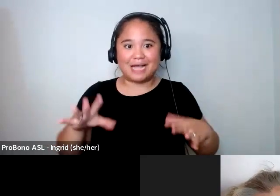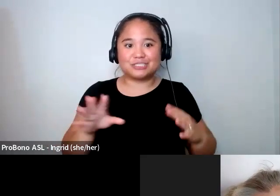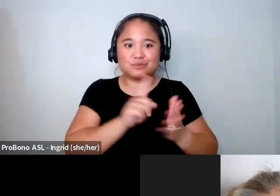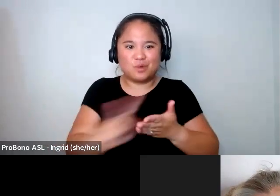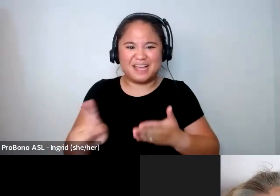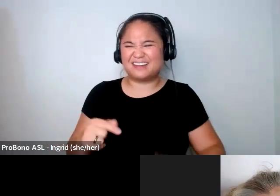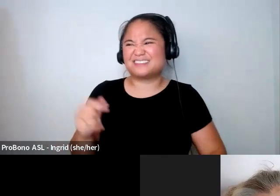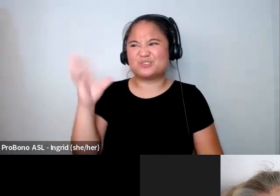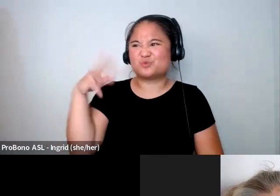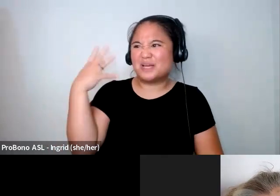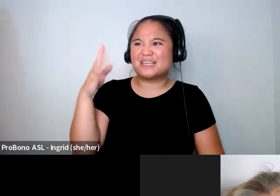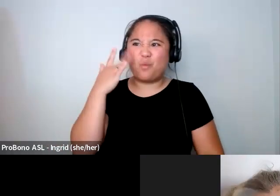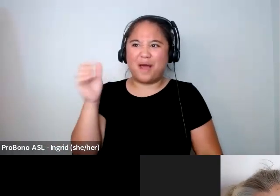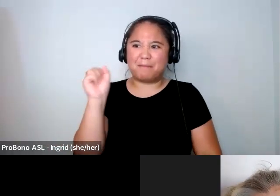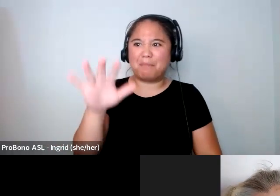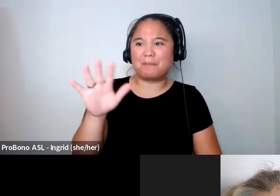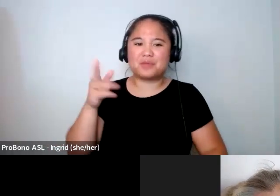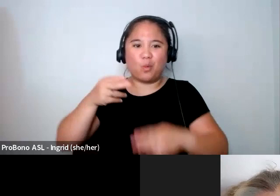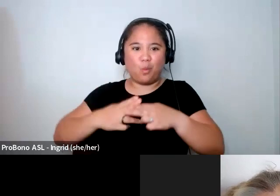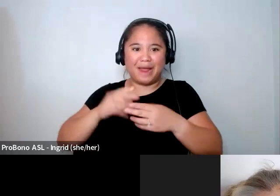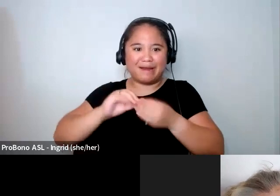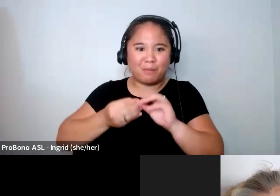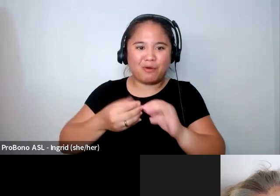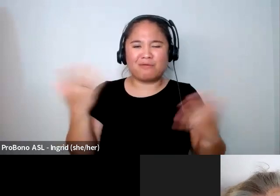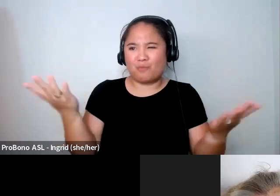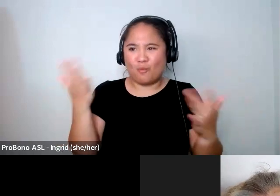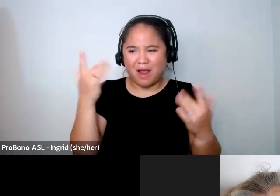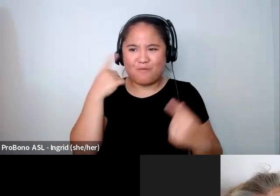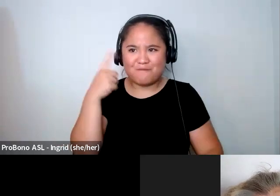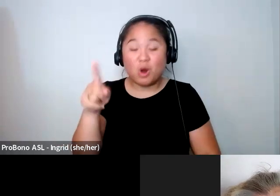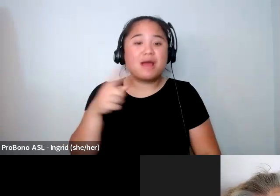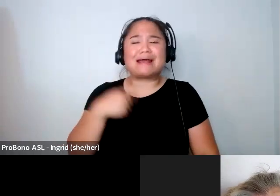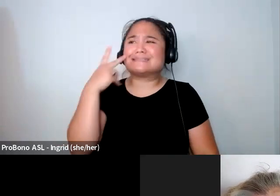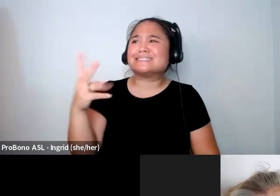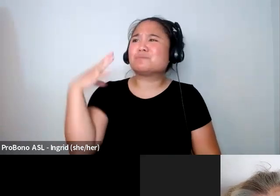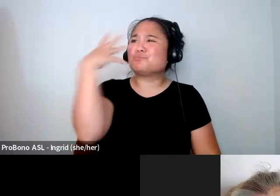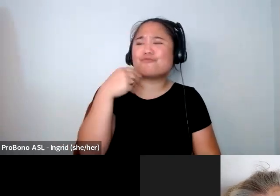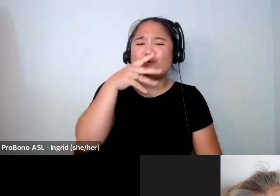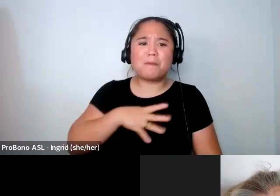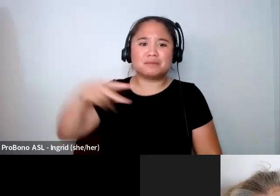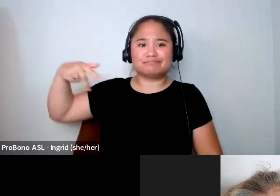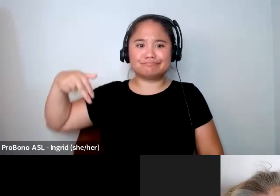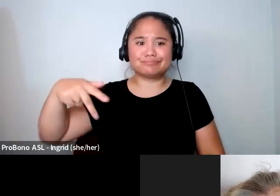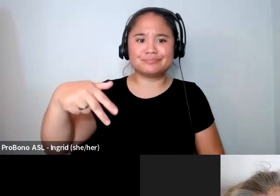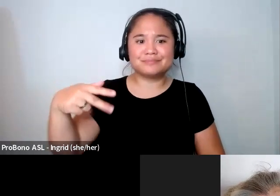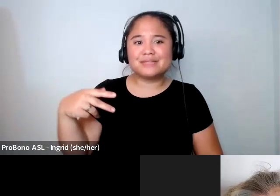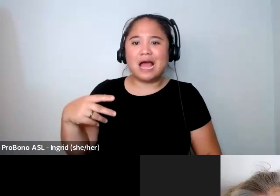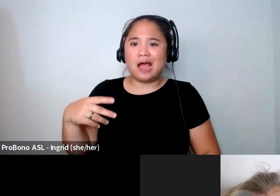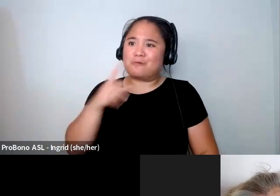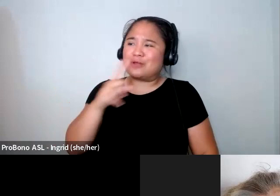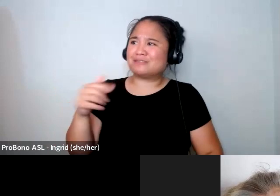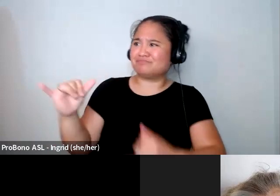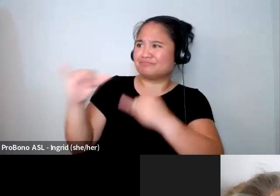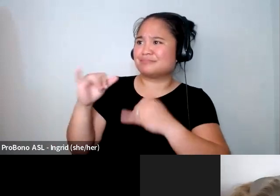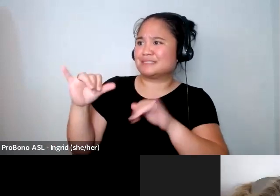which is crazy but anyway um and I see this beautiful woman walking the runway my size and